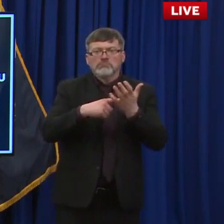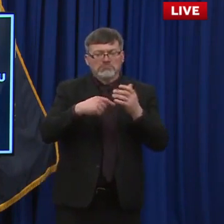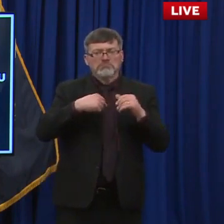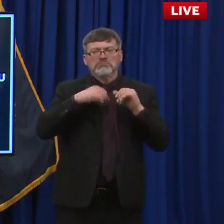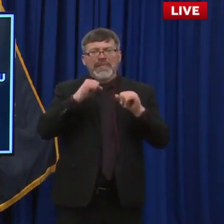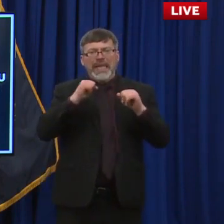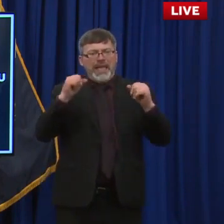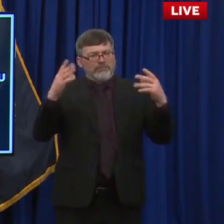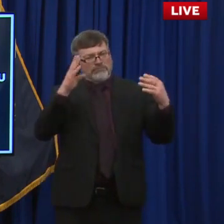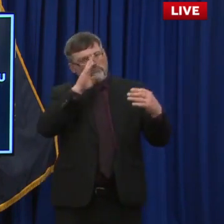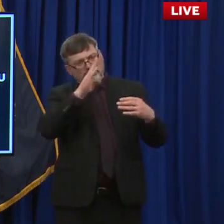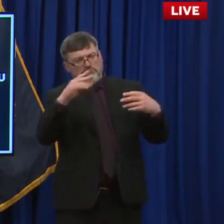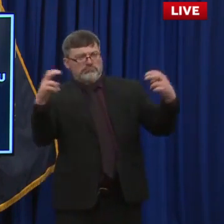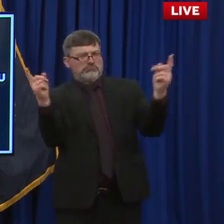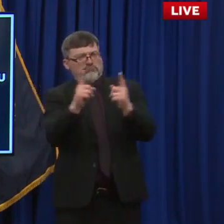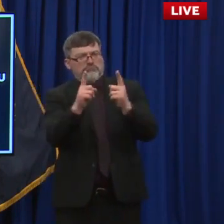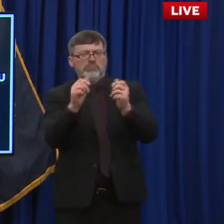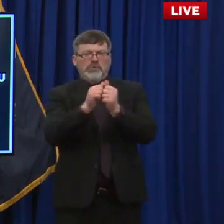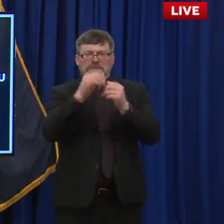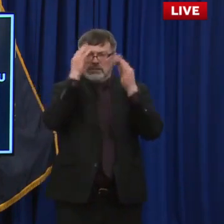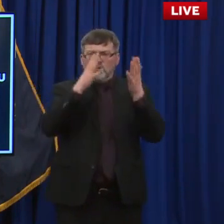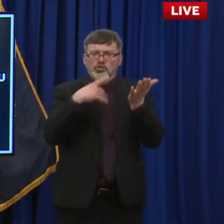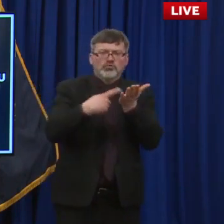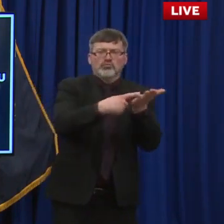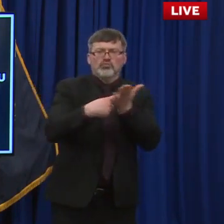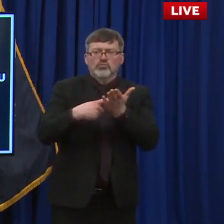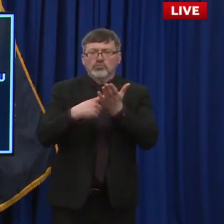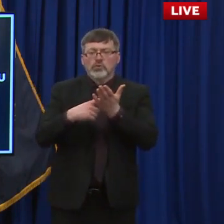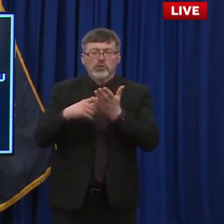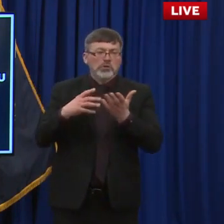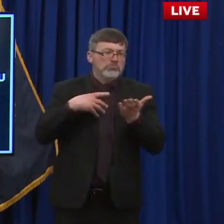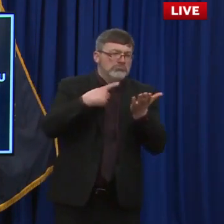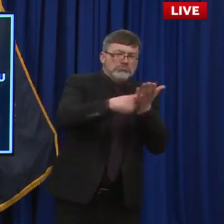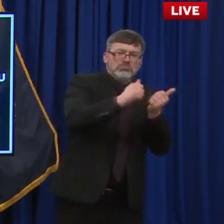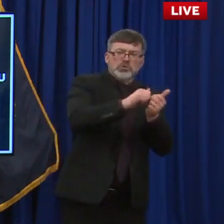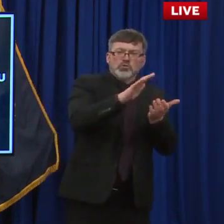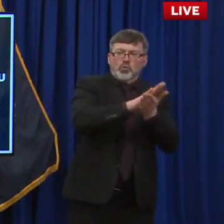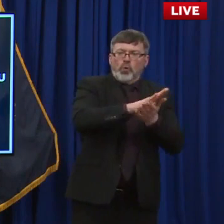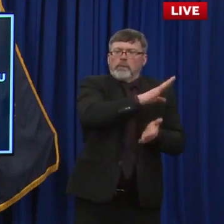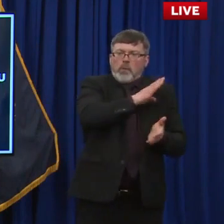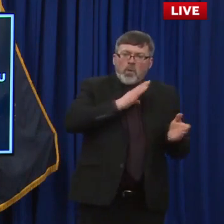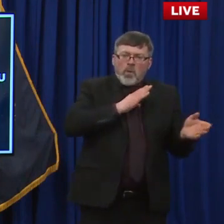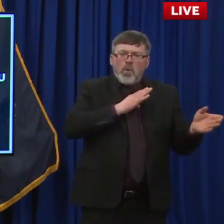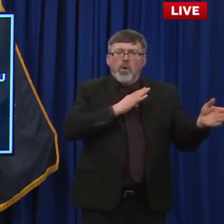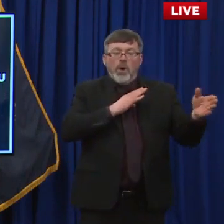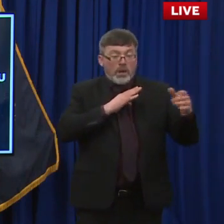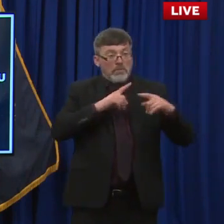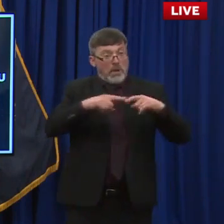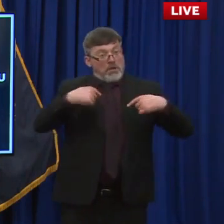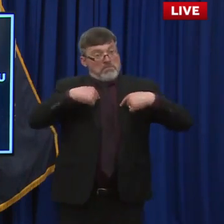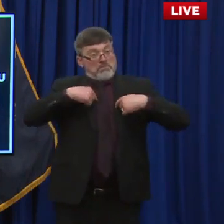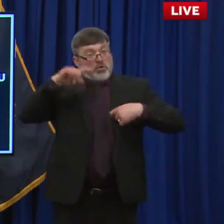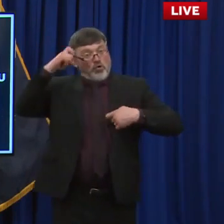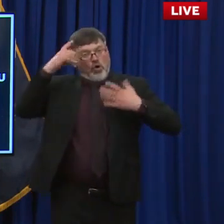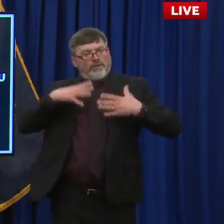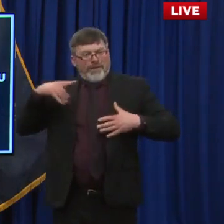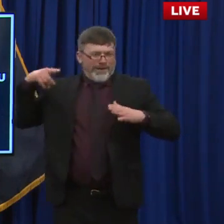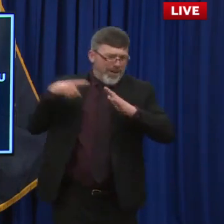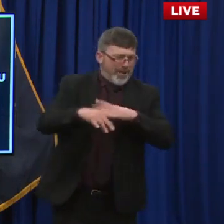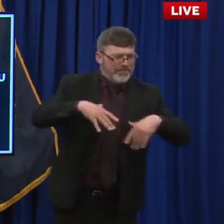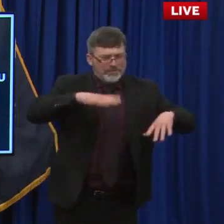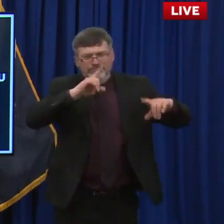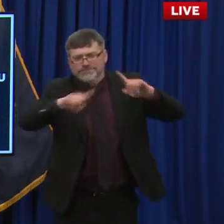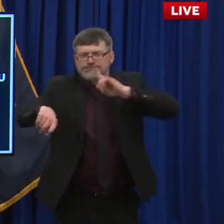uh, and work at that local level to have a very strong voice. But when big government comes in and says, you shall not say this and you shall not talk about that,